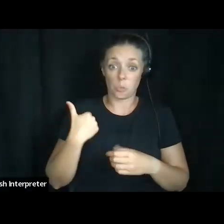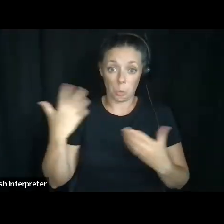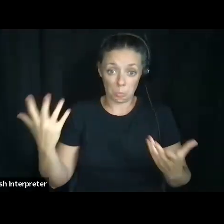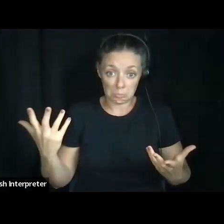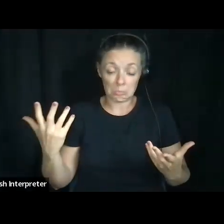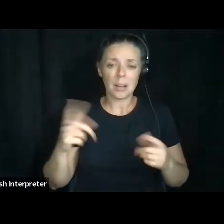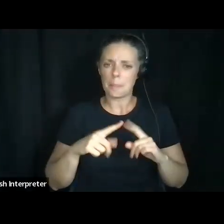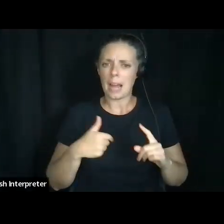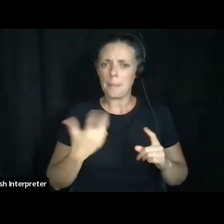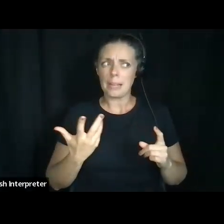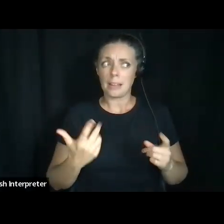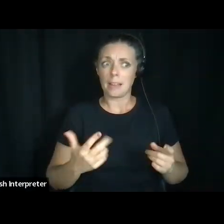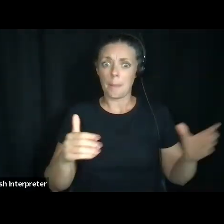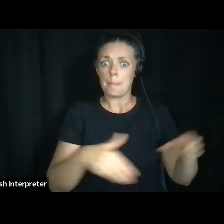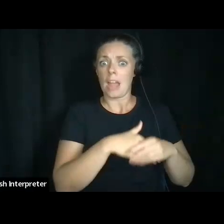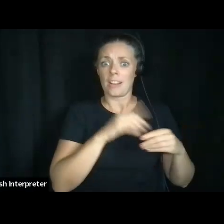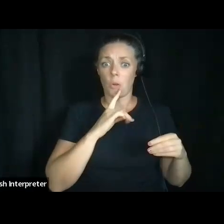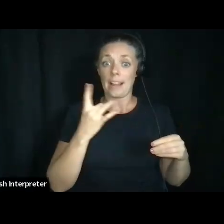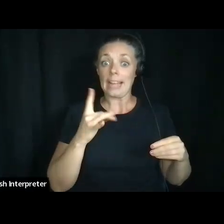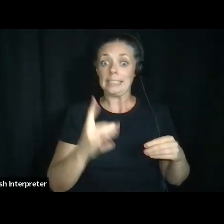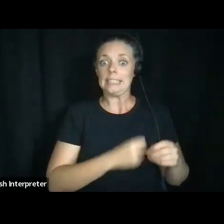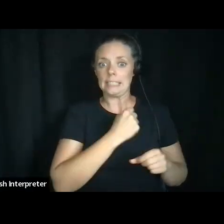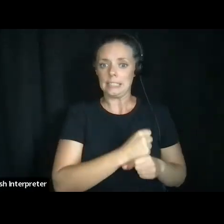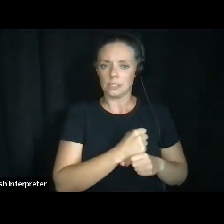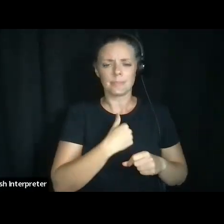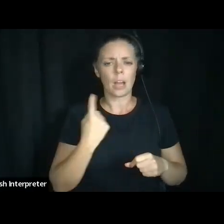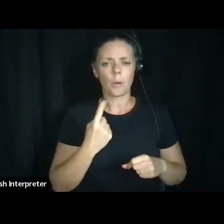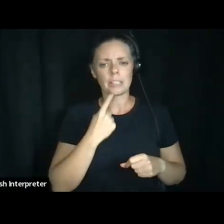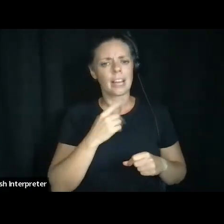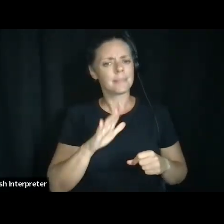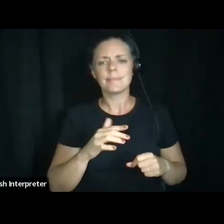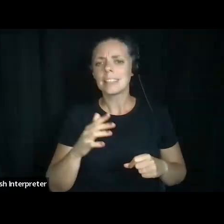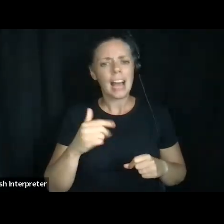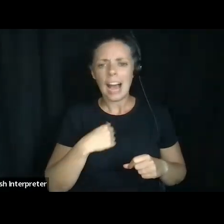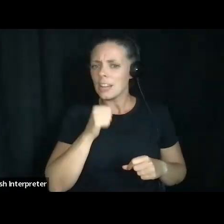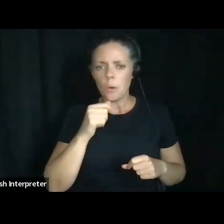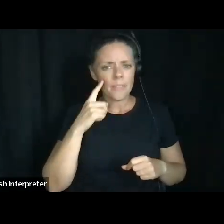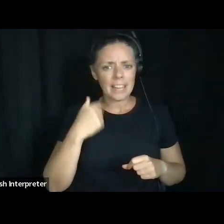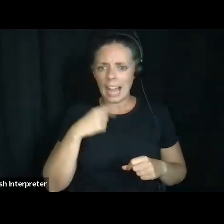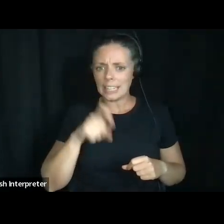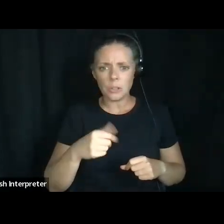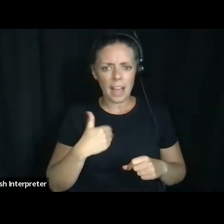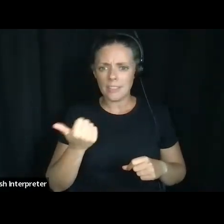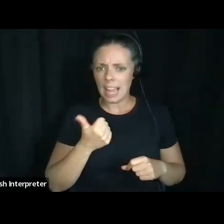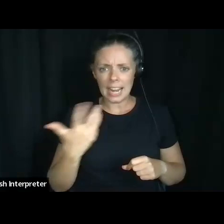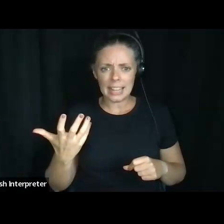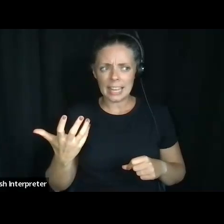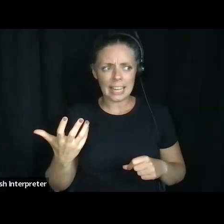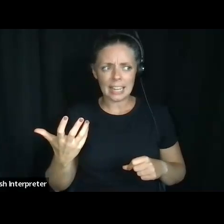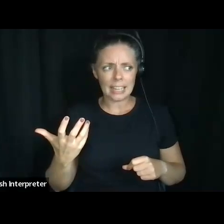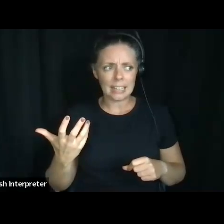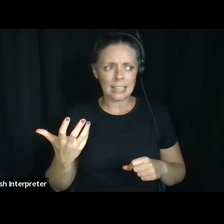but I've been married for 18 years and everything. And I always said, I don't think I need to have anything, you know, all the things that we have,